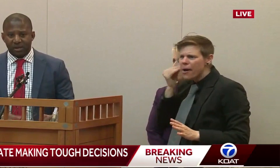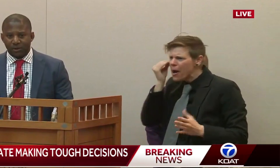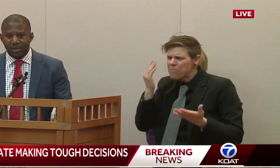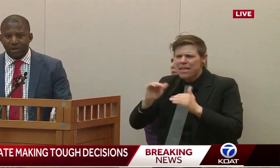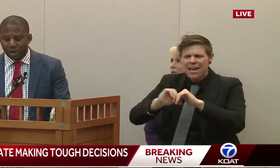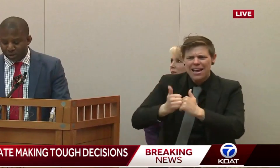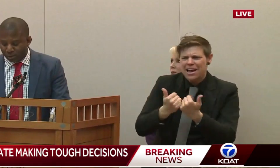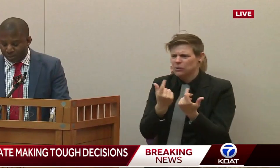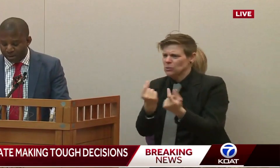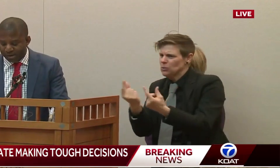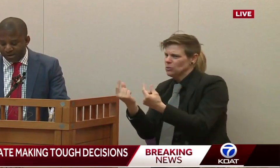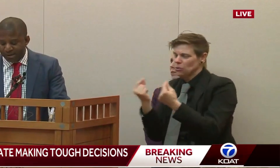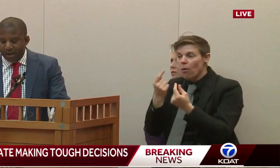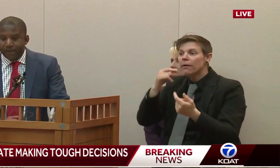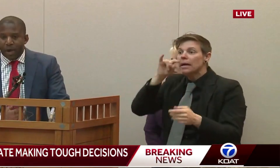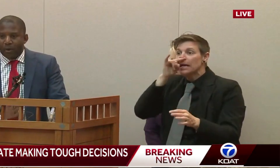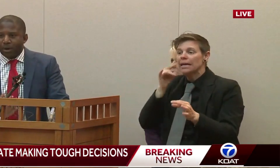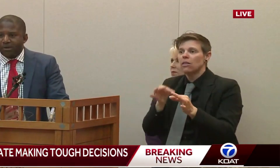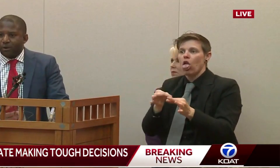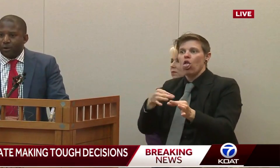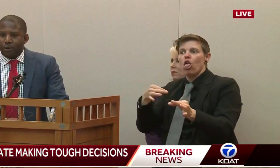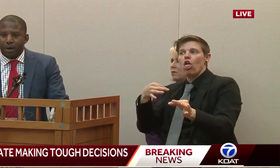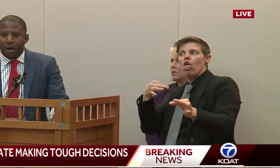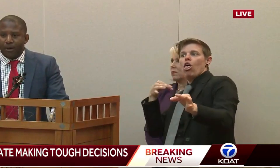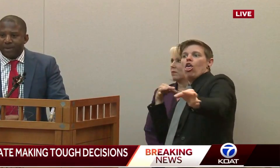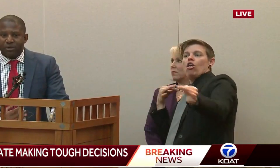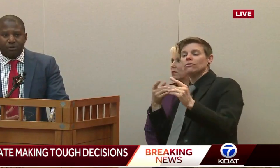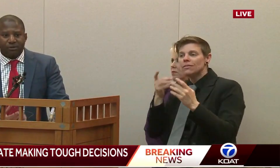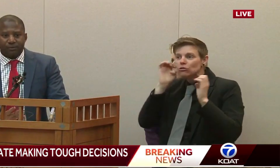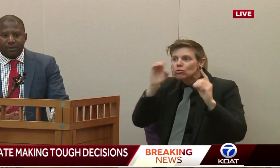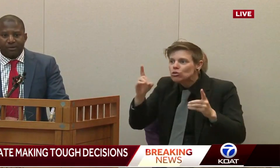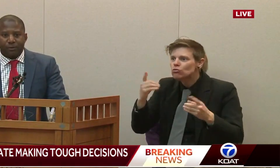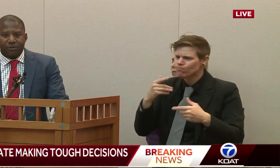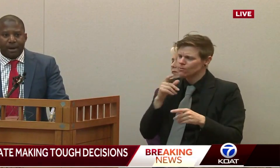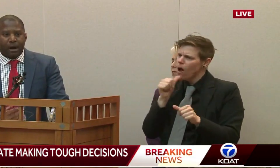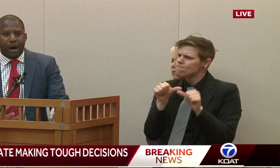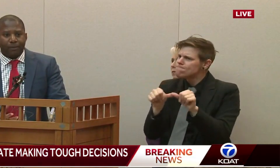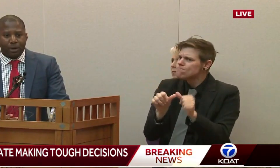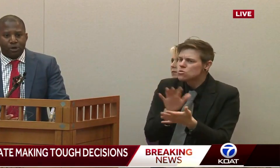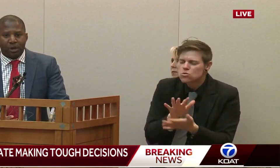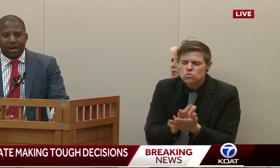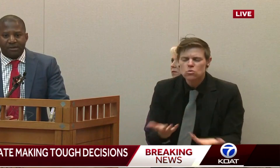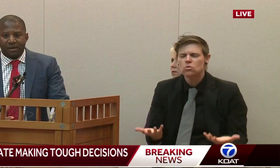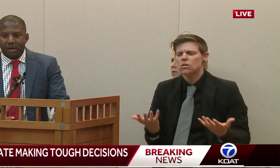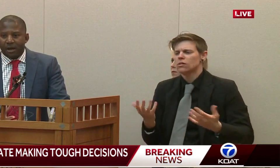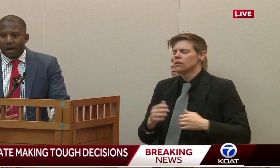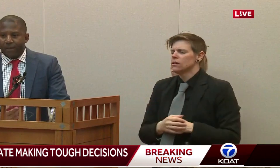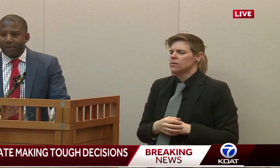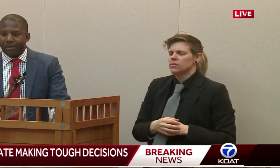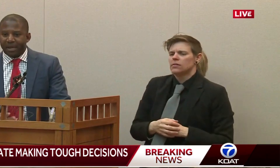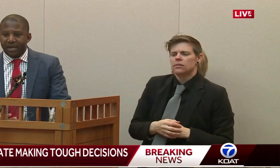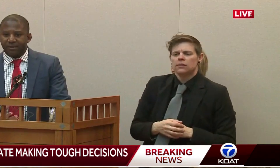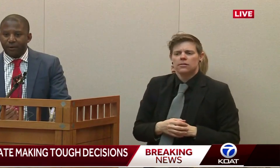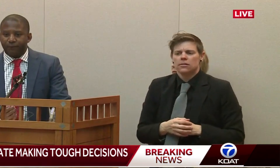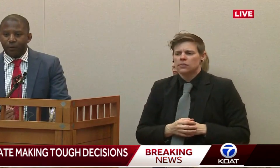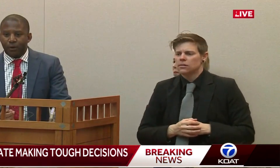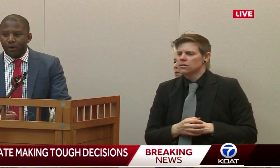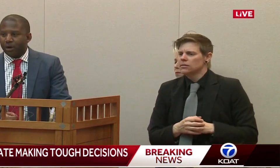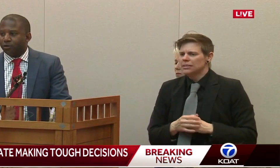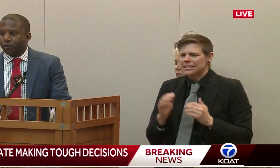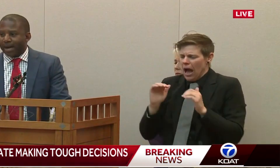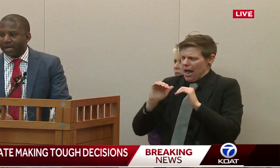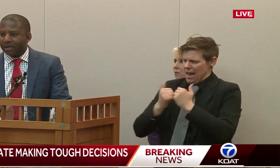as we continued in the educational process. And we also heard issues around the schools about operationalizing the plans